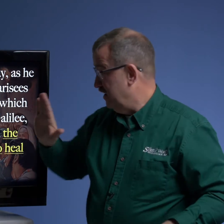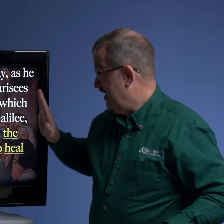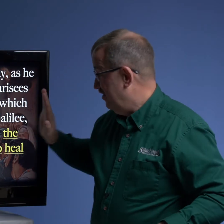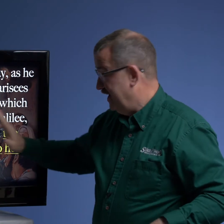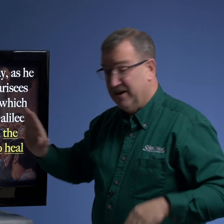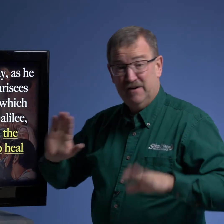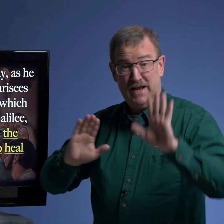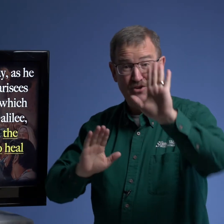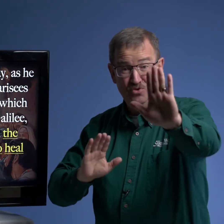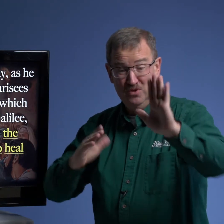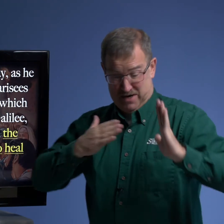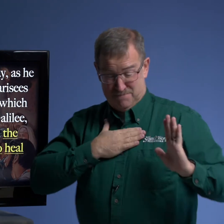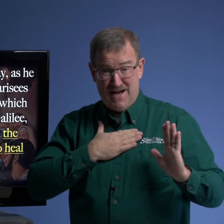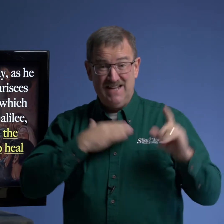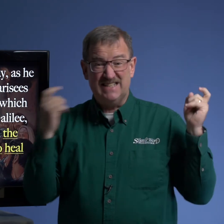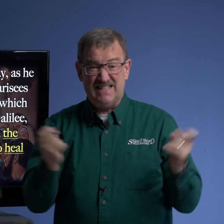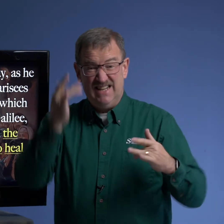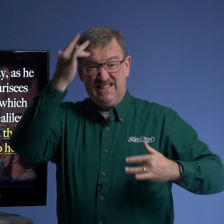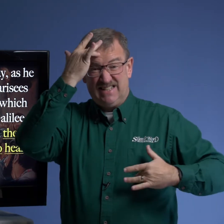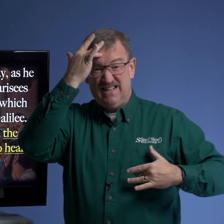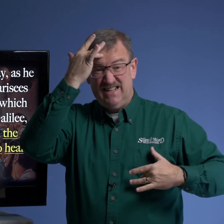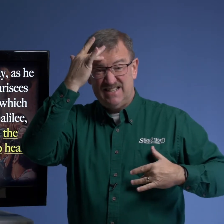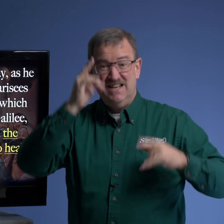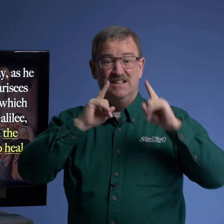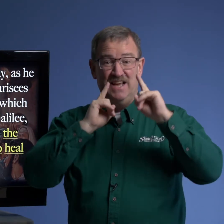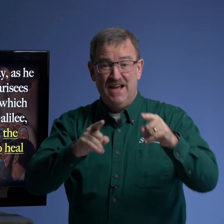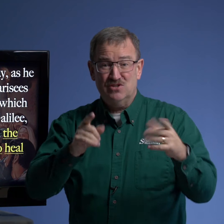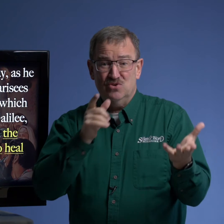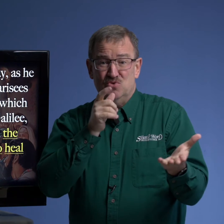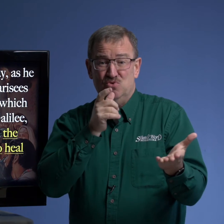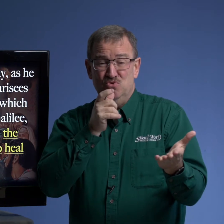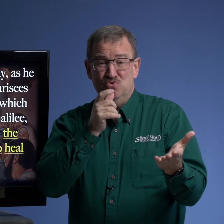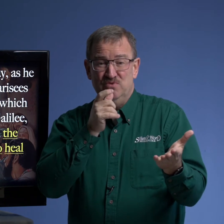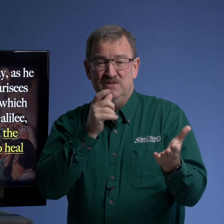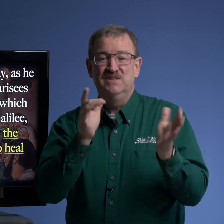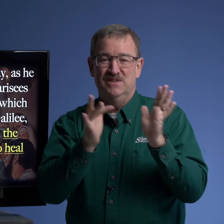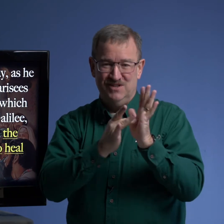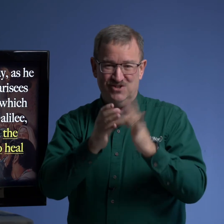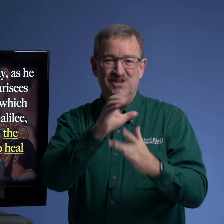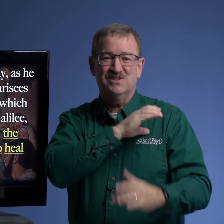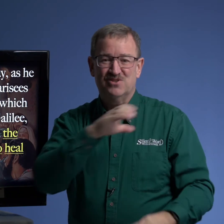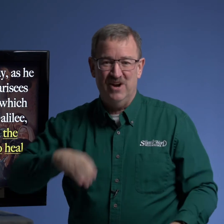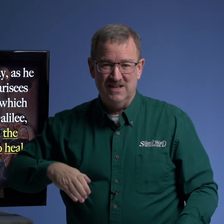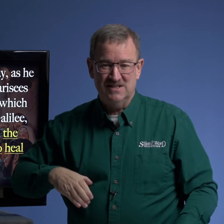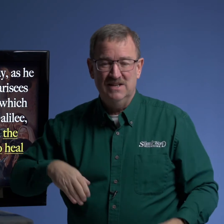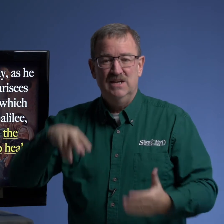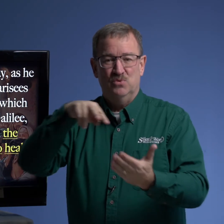their and your and my sin sickness the answer who jesus christ was